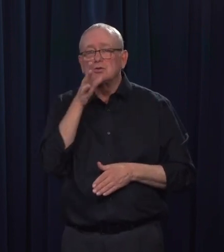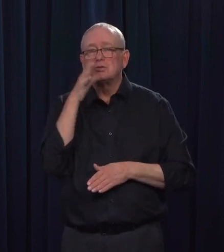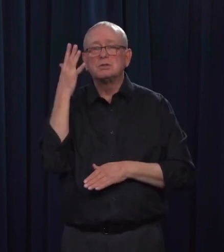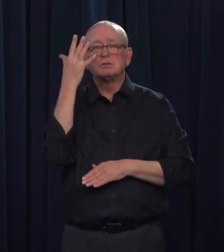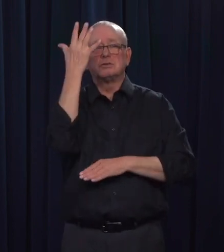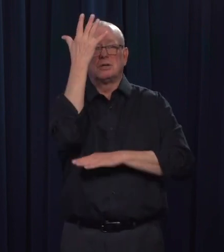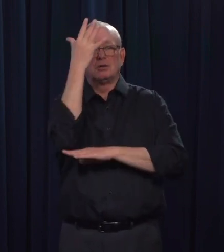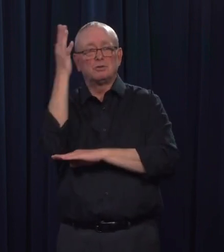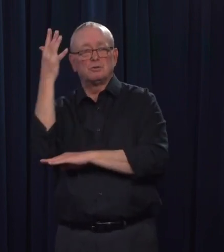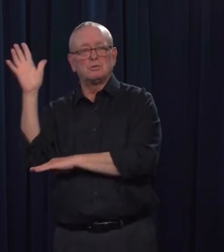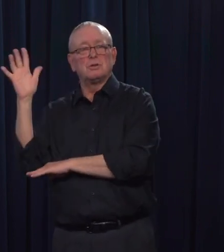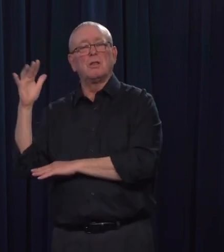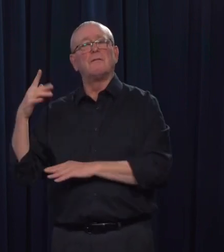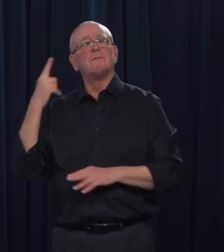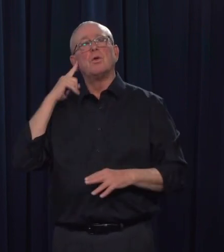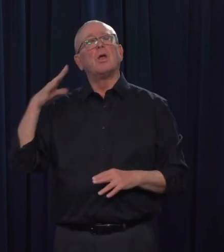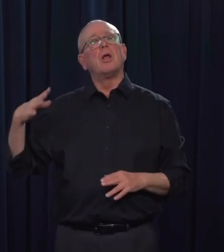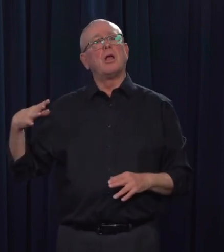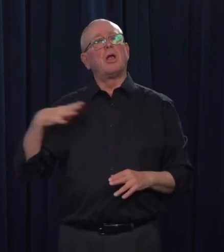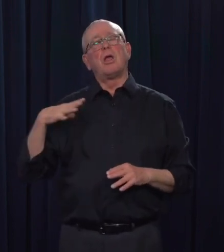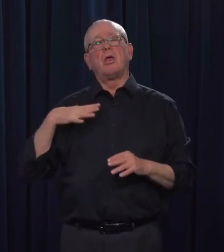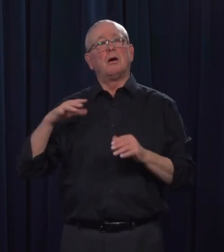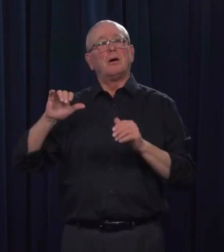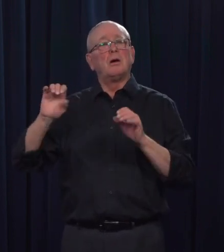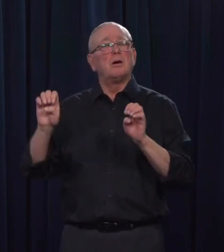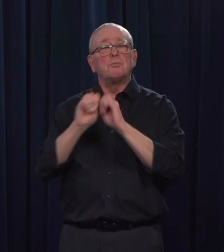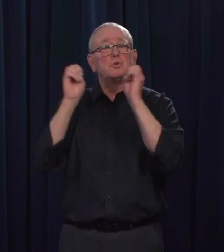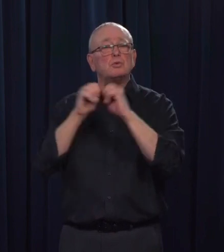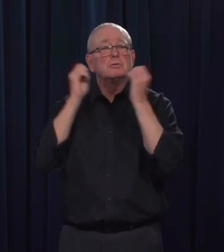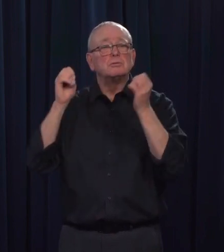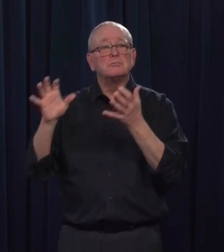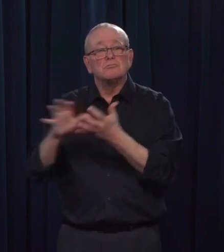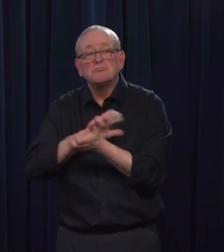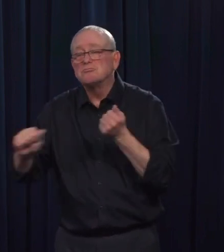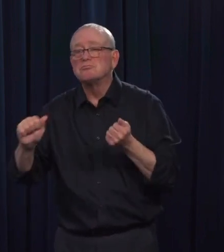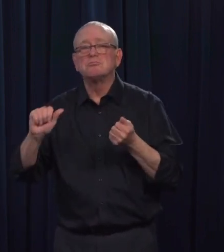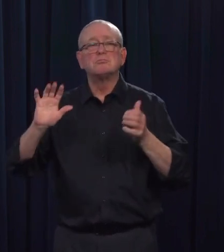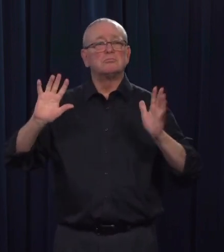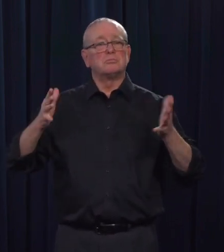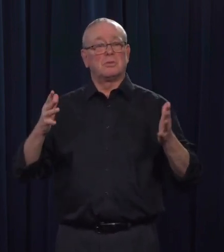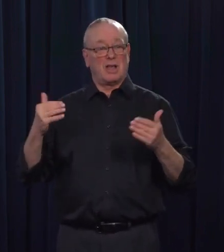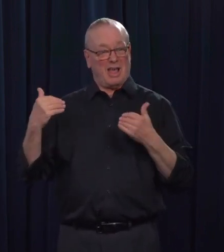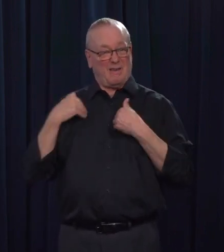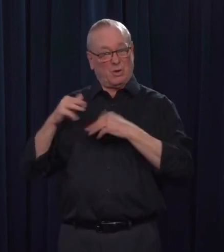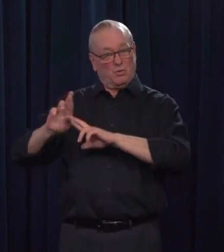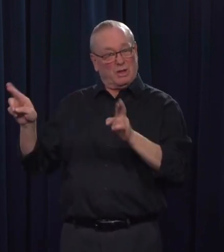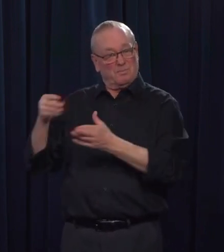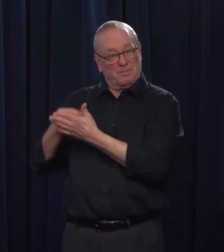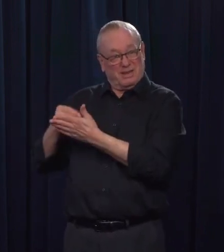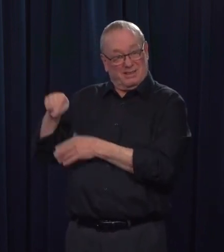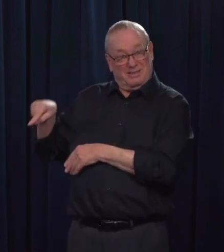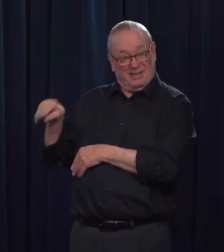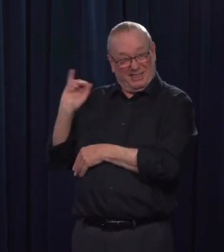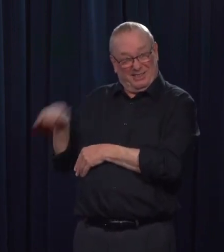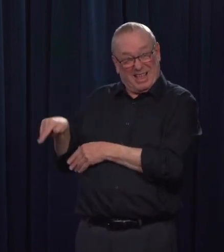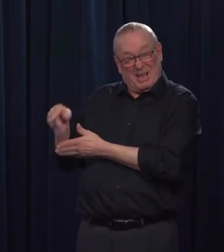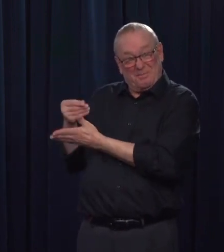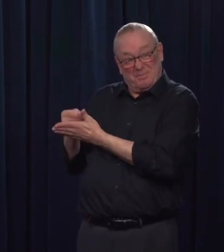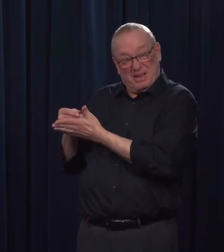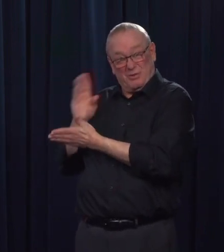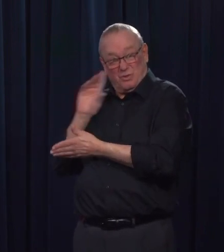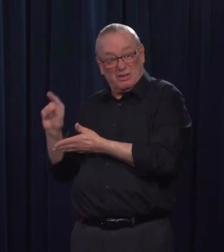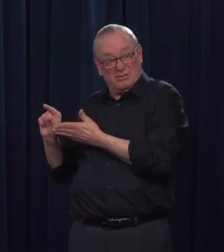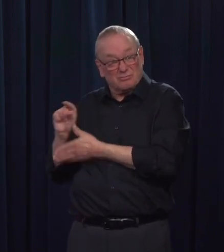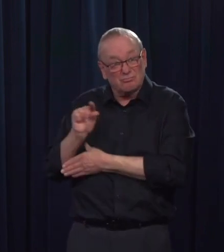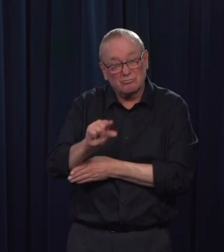it's, if Paul Winnick, you want, or Deputy Minister Winnick, you want to address that specifically? Yes,